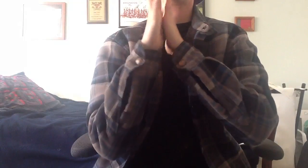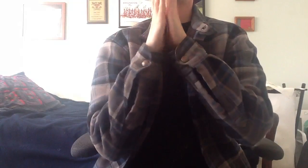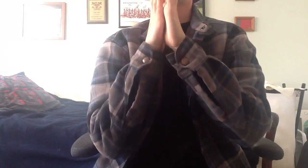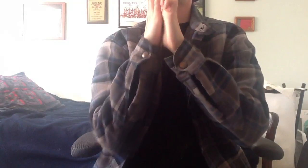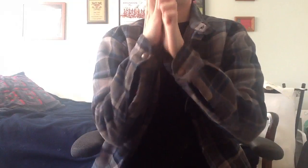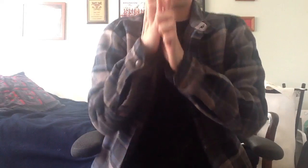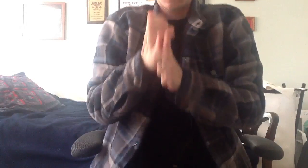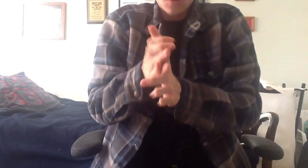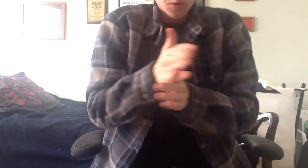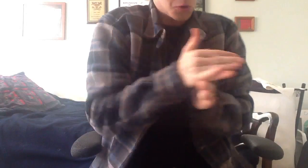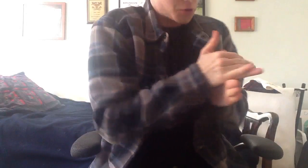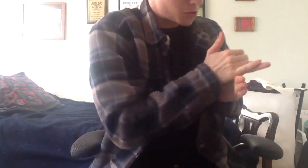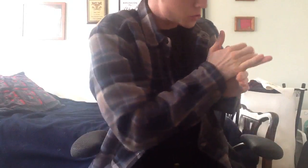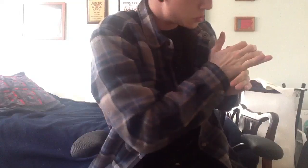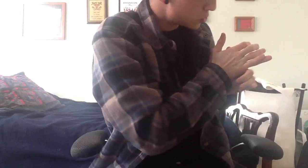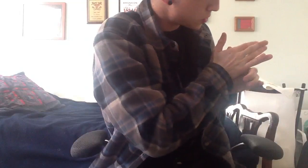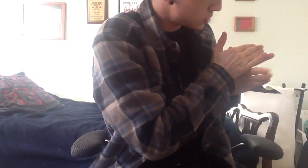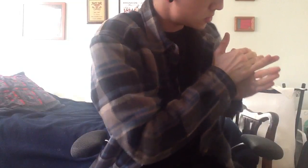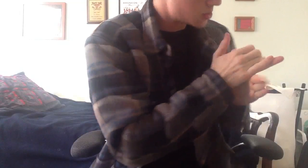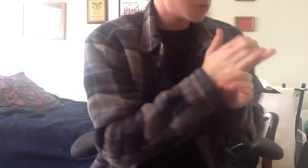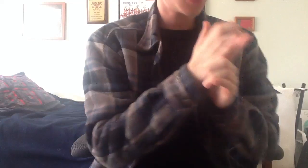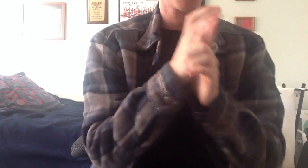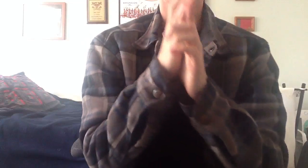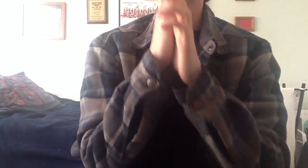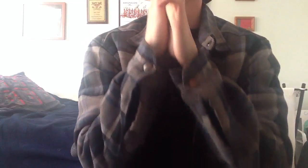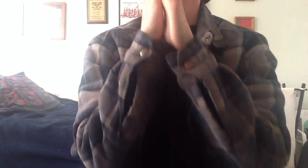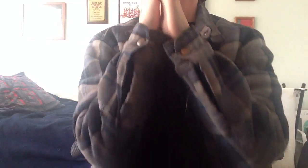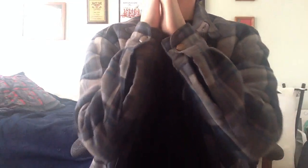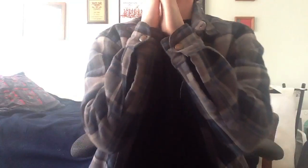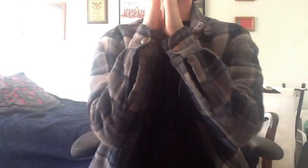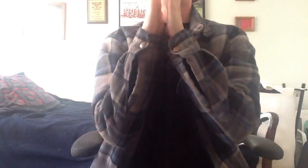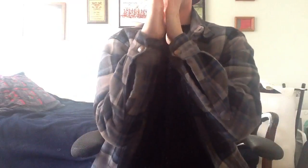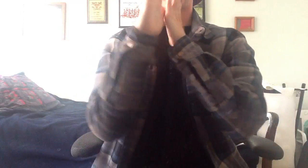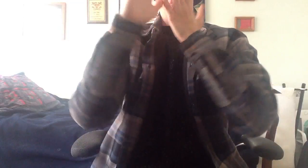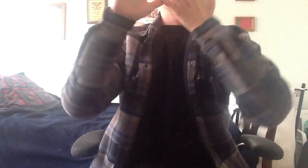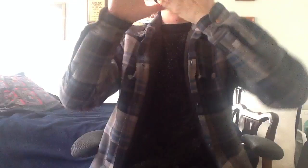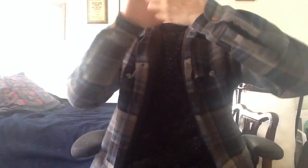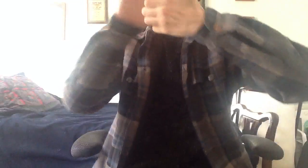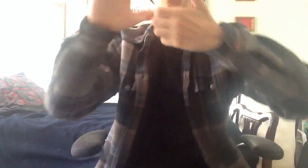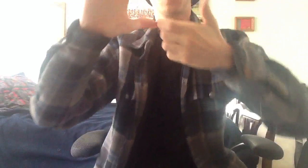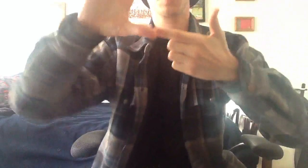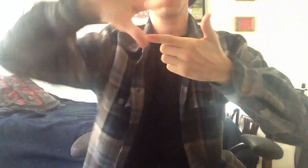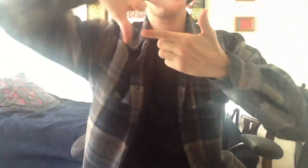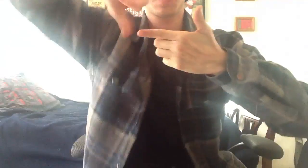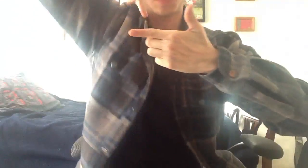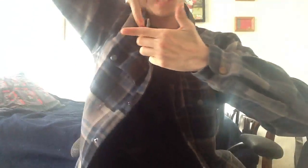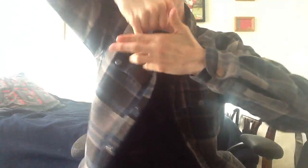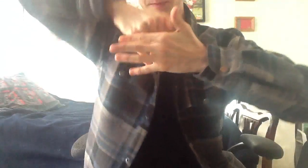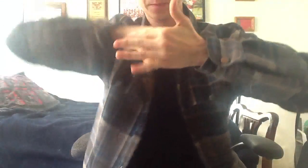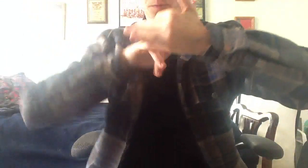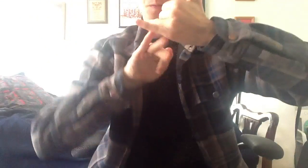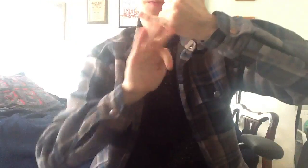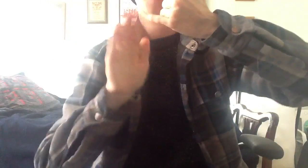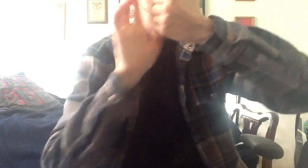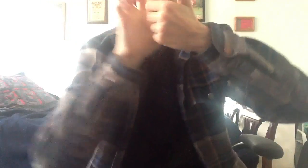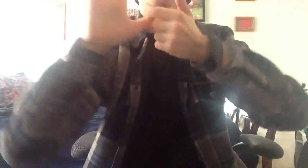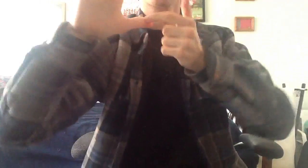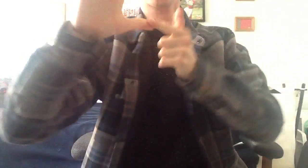She No middlemen is in the middle All my sayings, niggas think they sweet They can't even pay the incidentals I'm